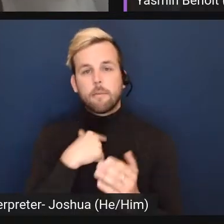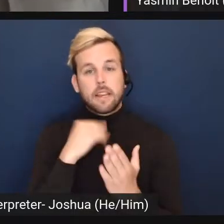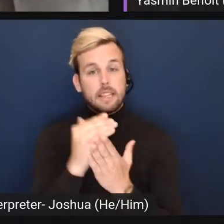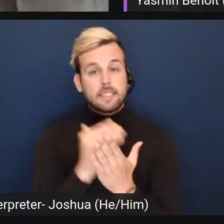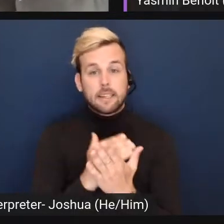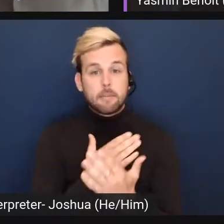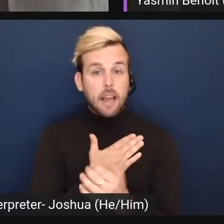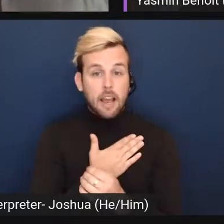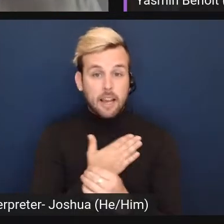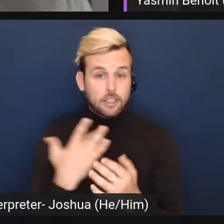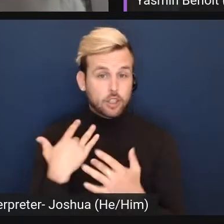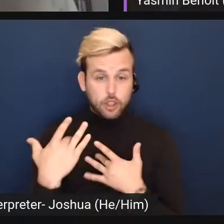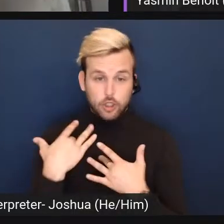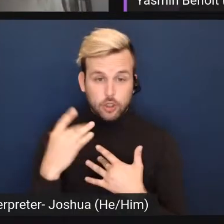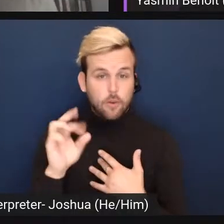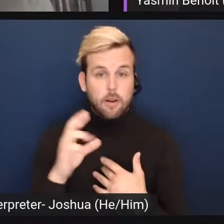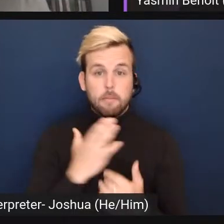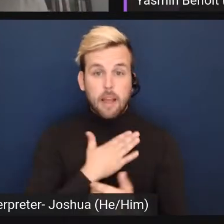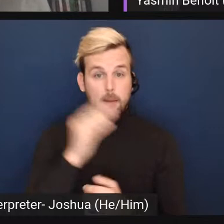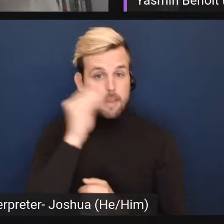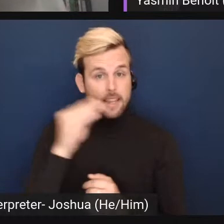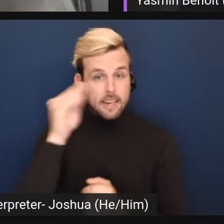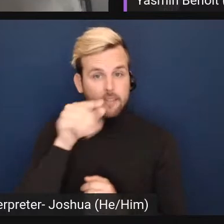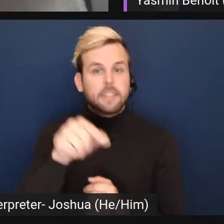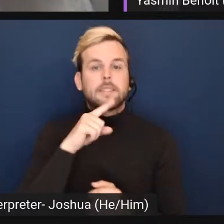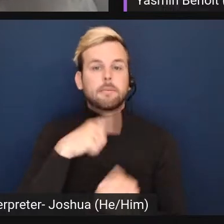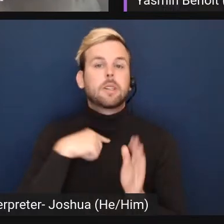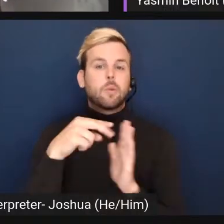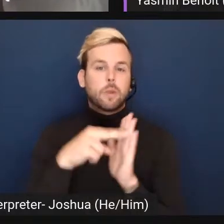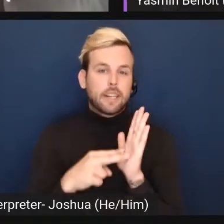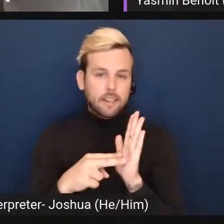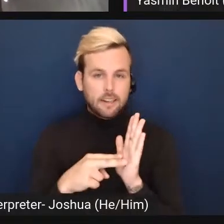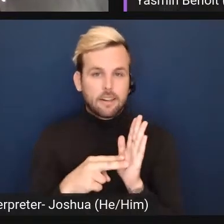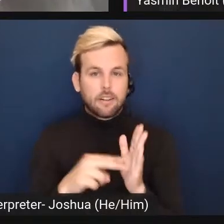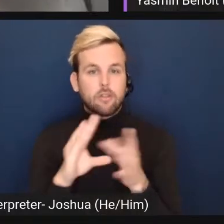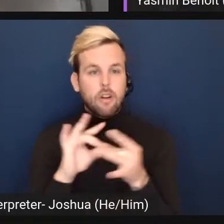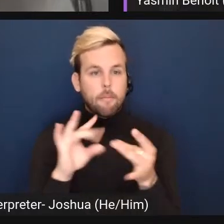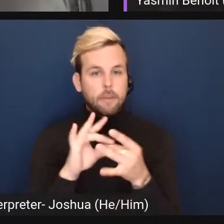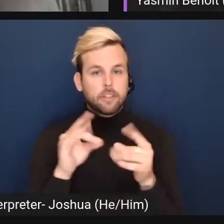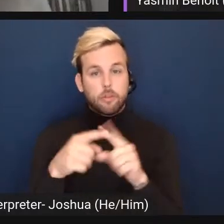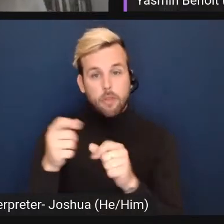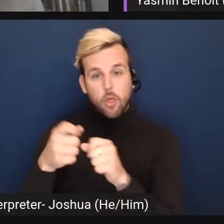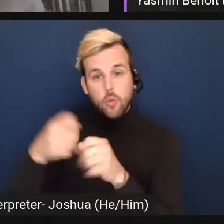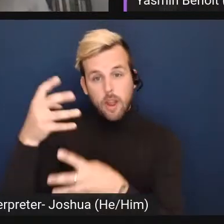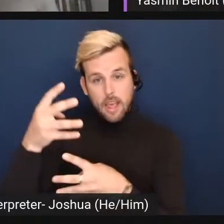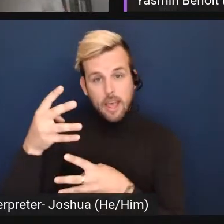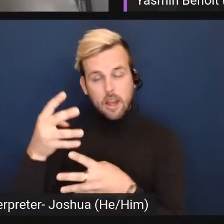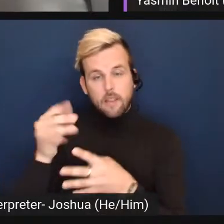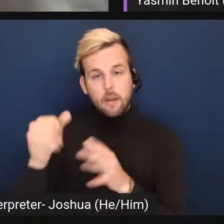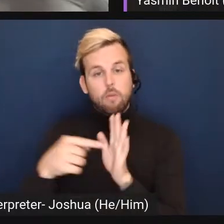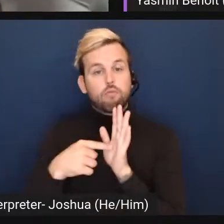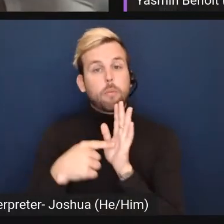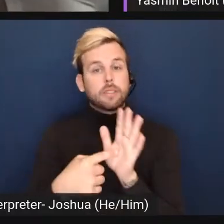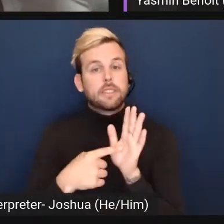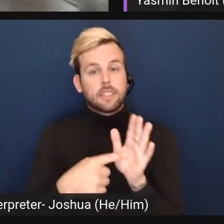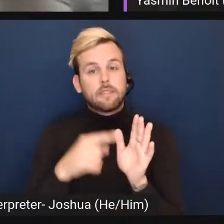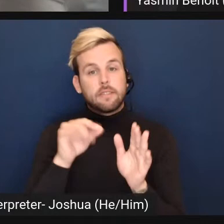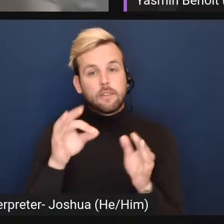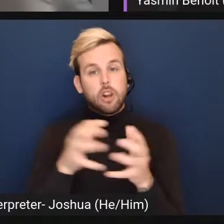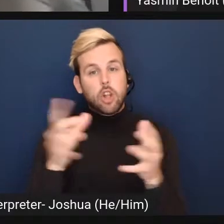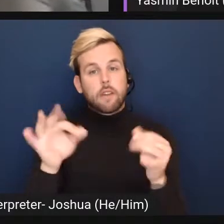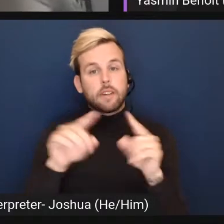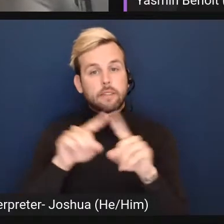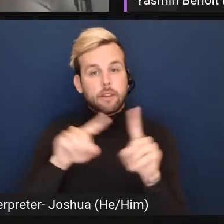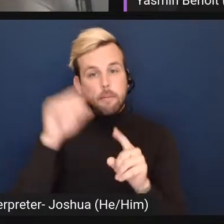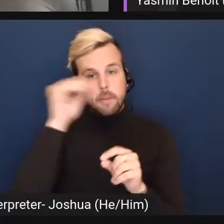my concerns or my opinions. This is me reading comments from the thread, which were representative of a lot of the